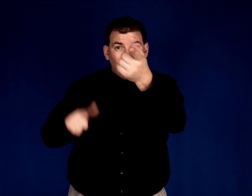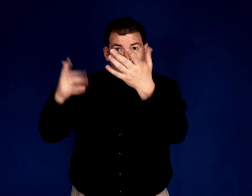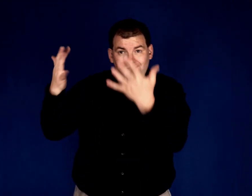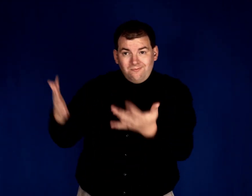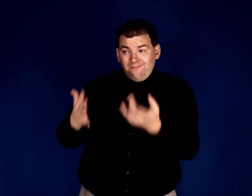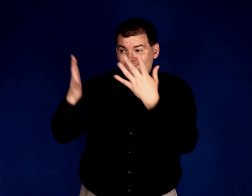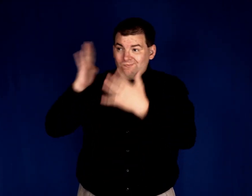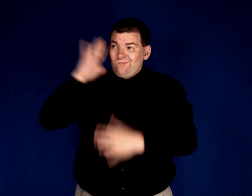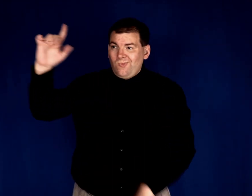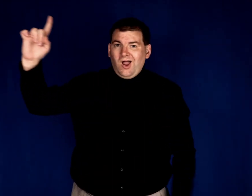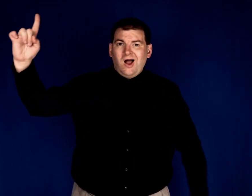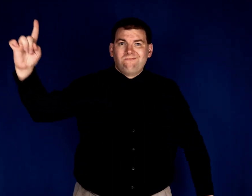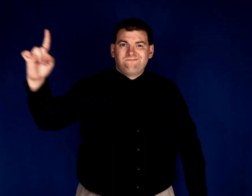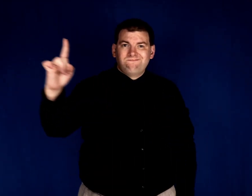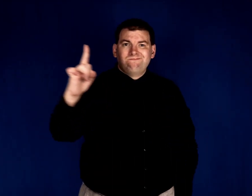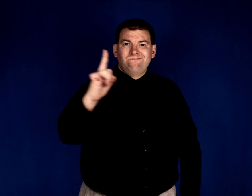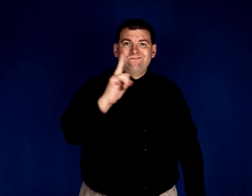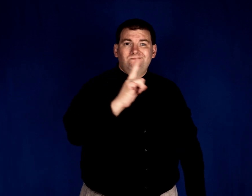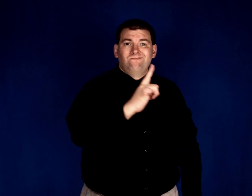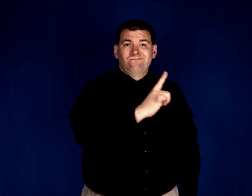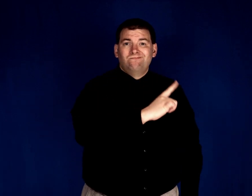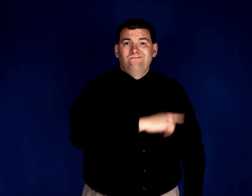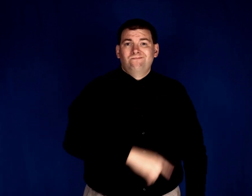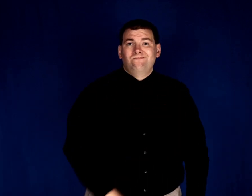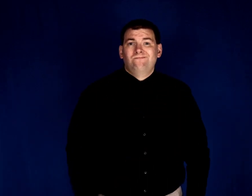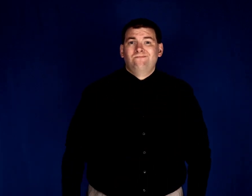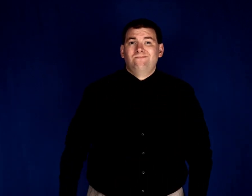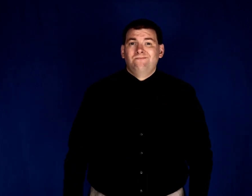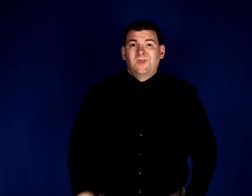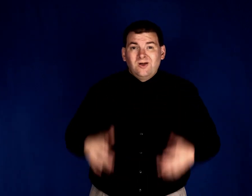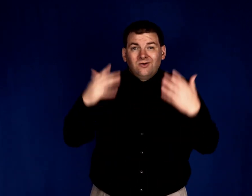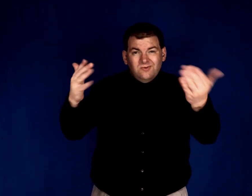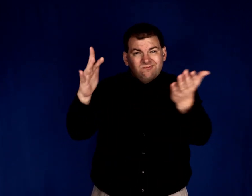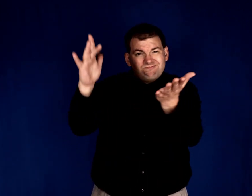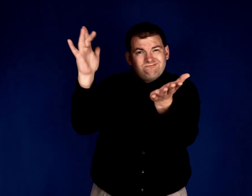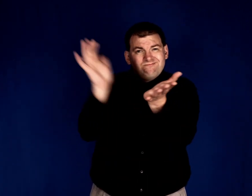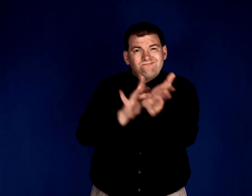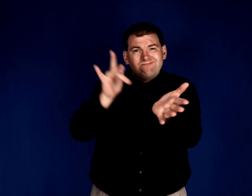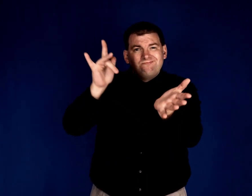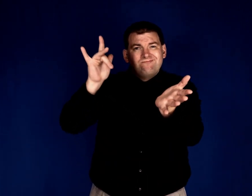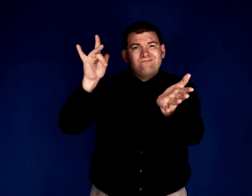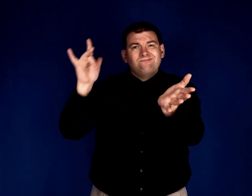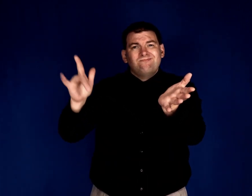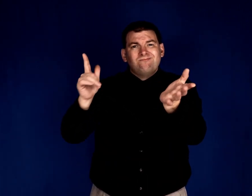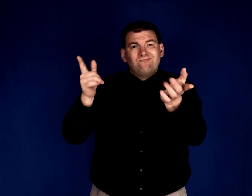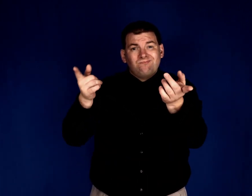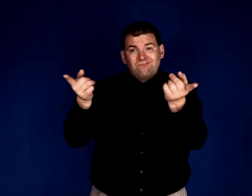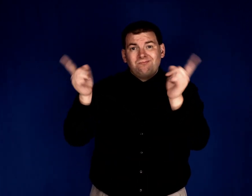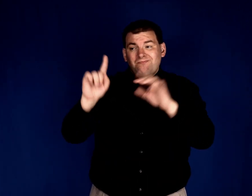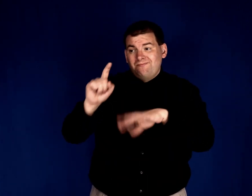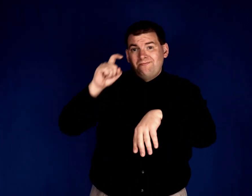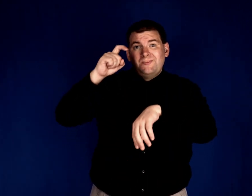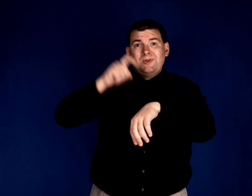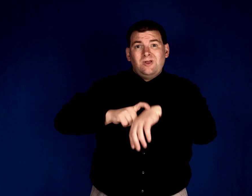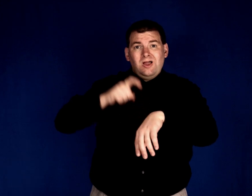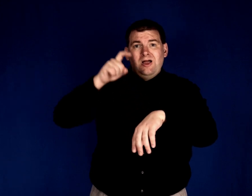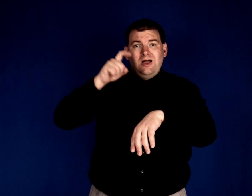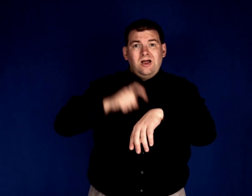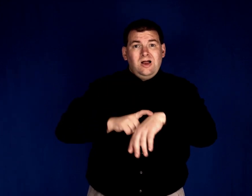you'd be passing by. So take advantage of the moment.